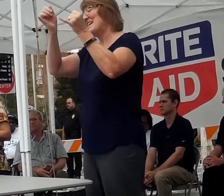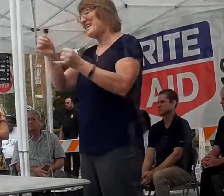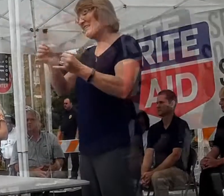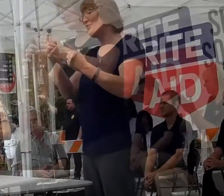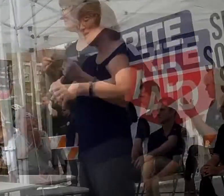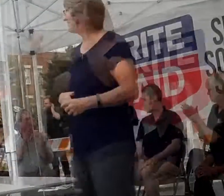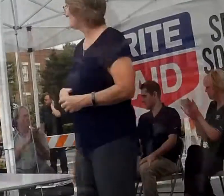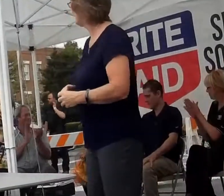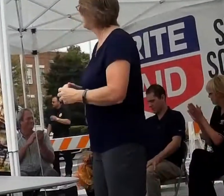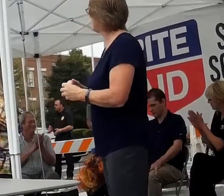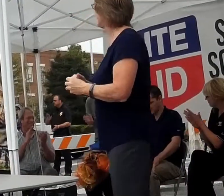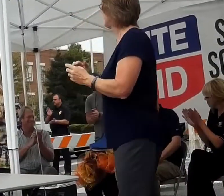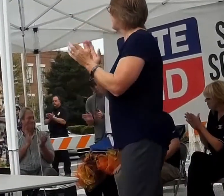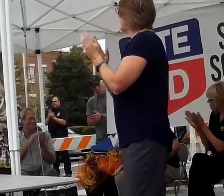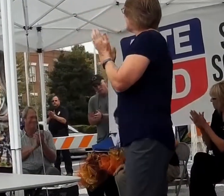Accomplishment Award.